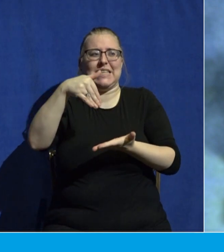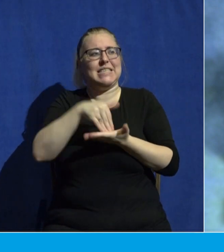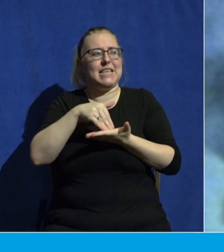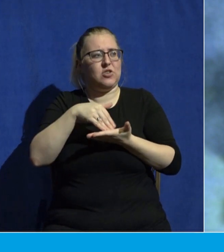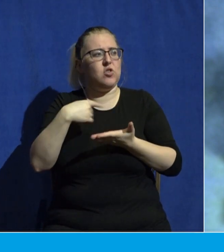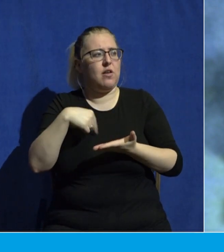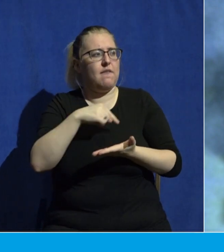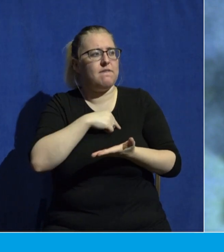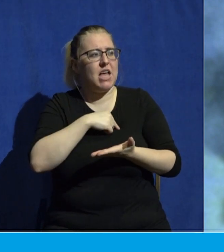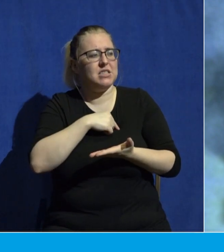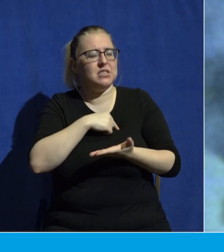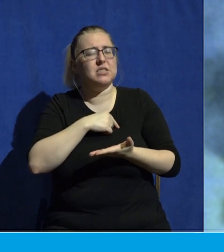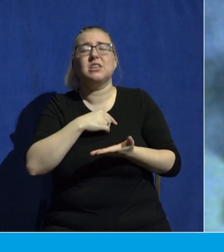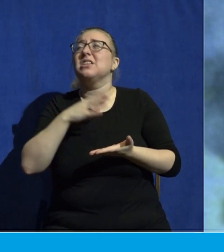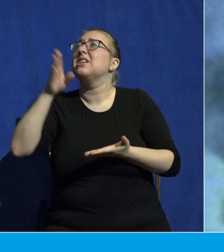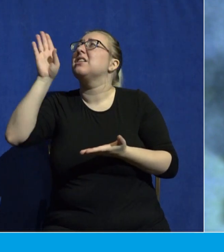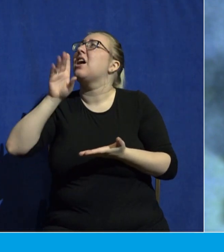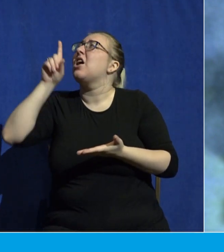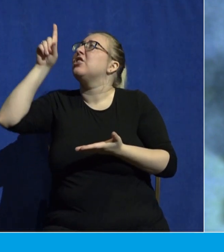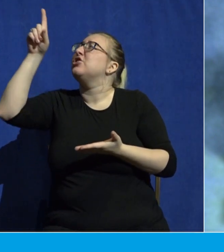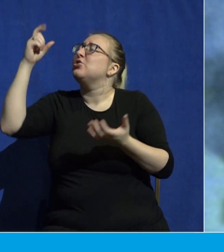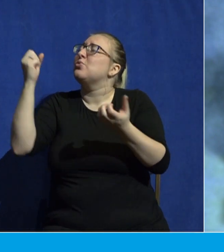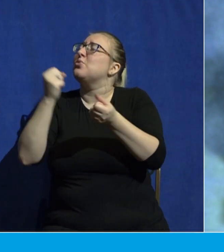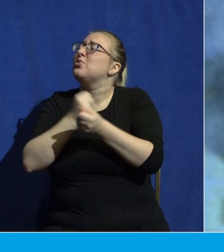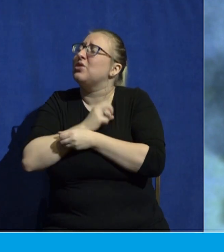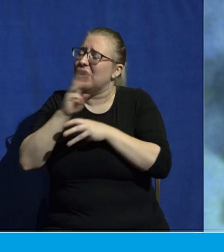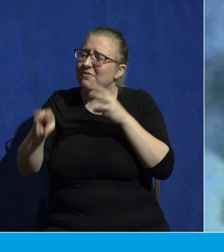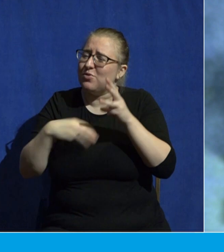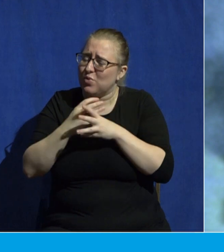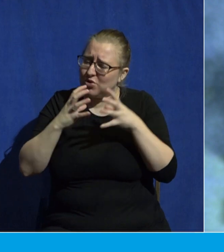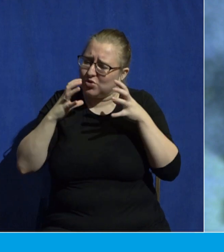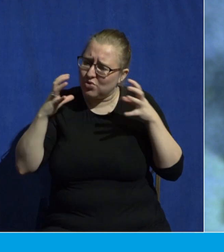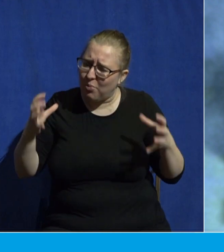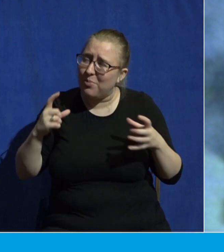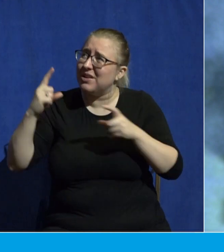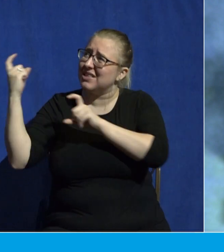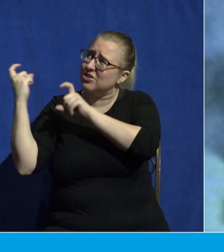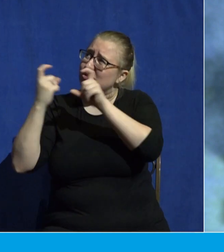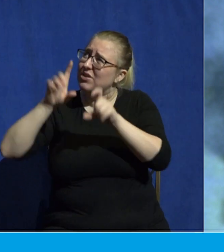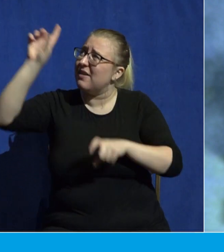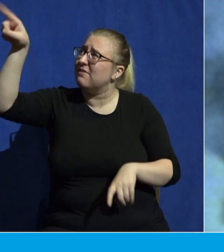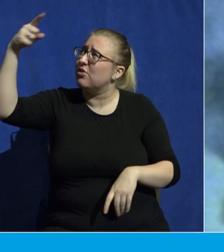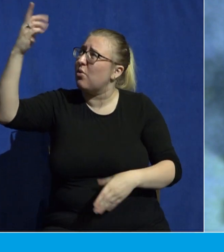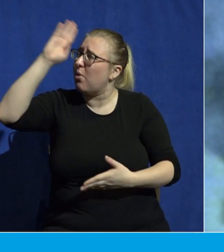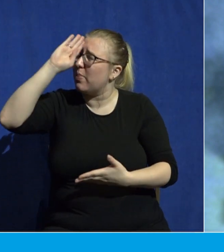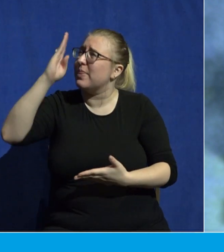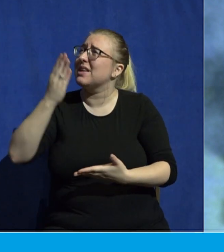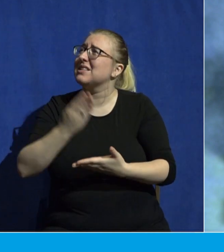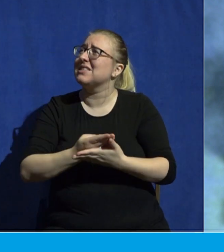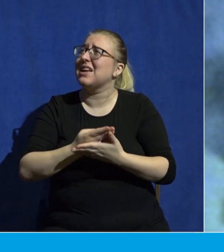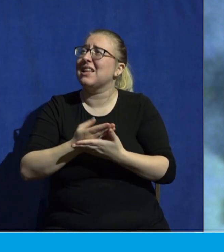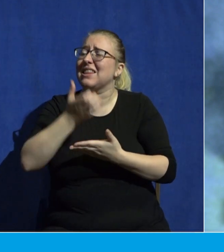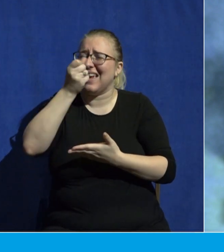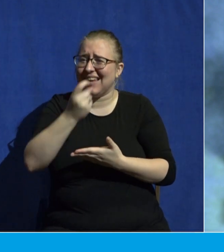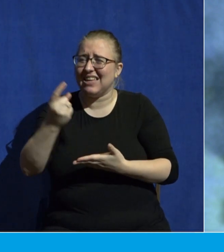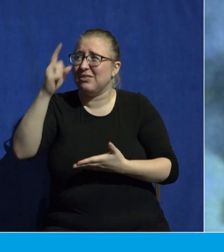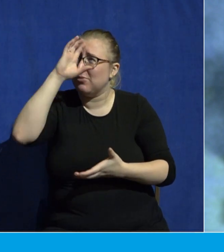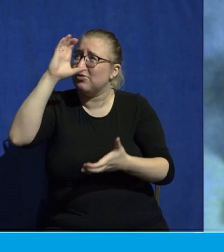you so love the world you gave your only son that whoever believes in